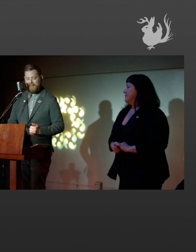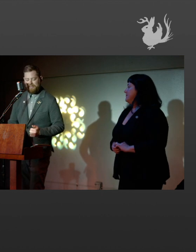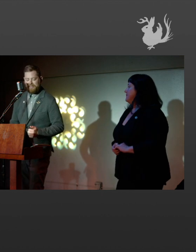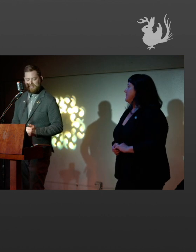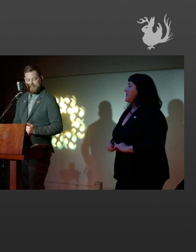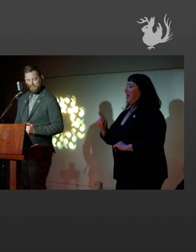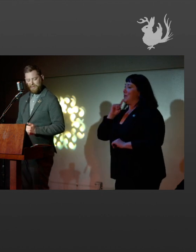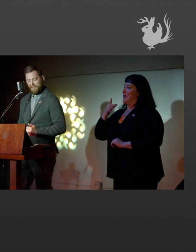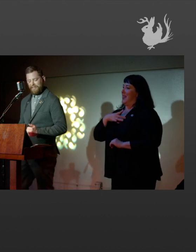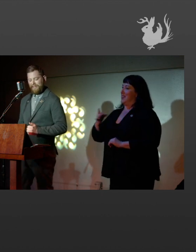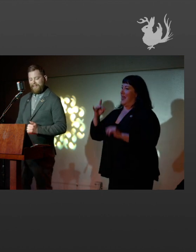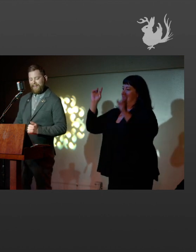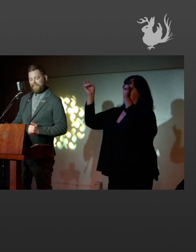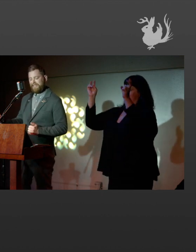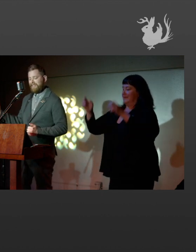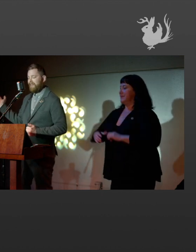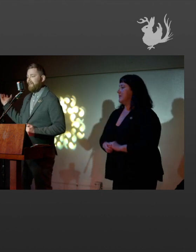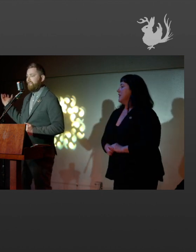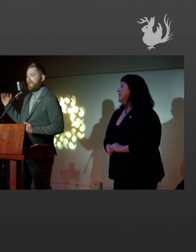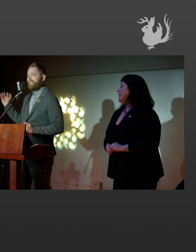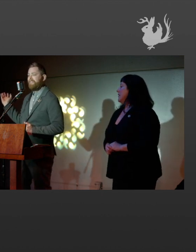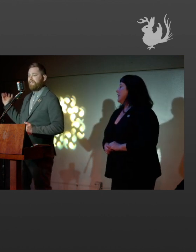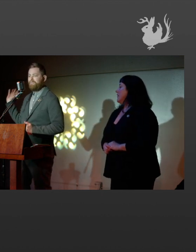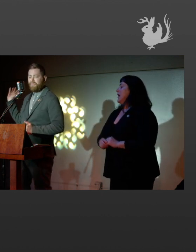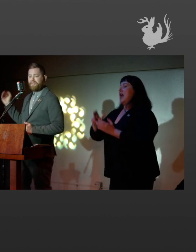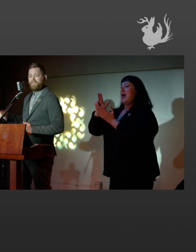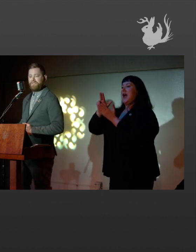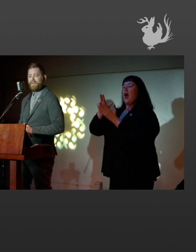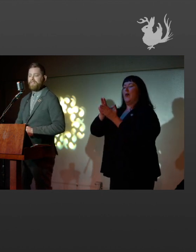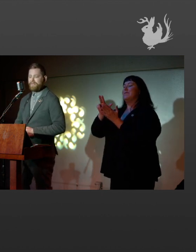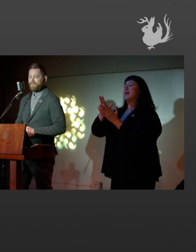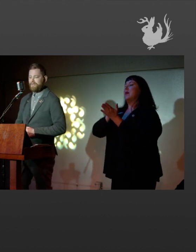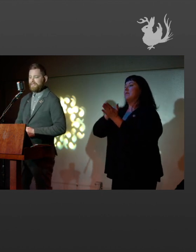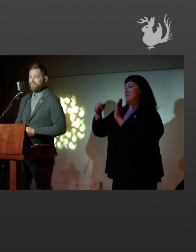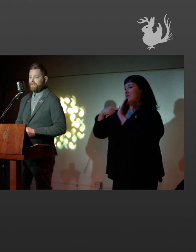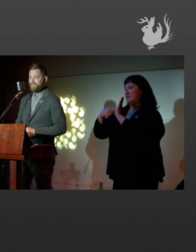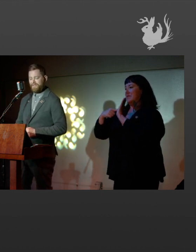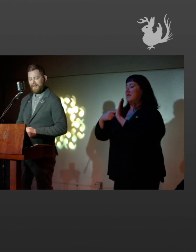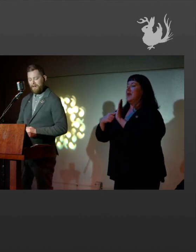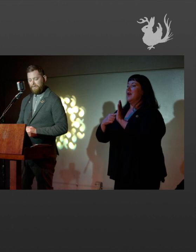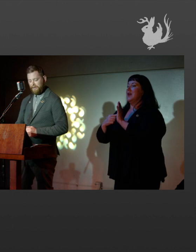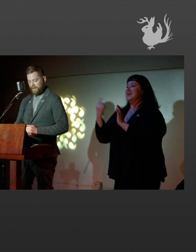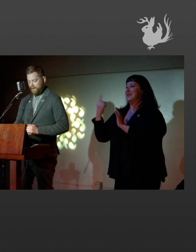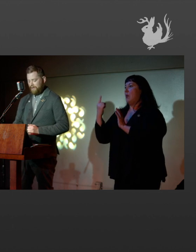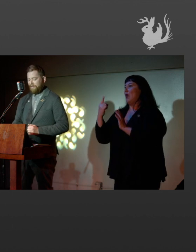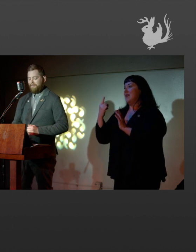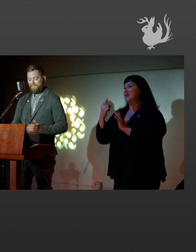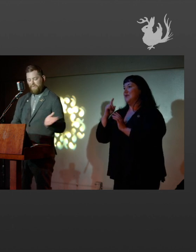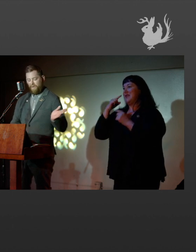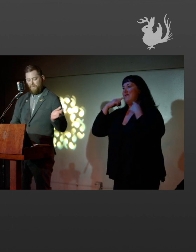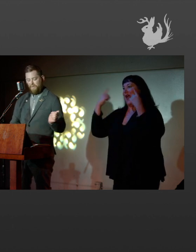I really like this example. This is a painting of a person who's very famous for doing self-portraits, Van Gogh.